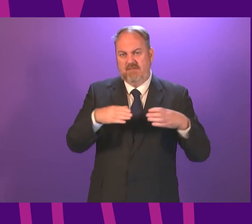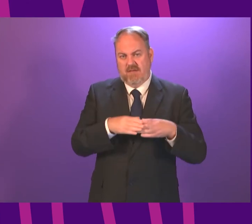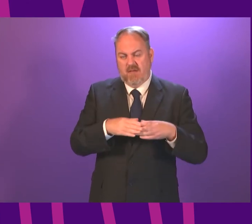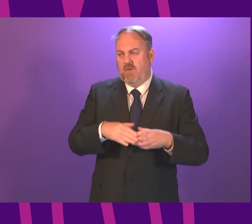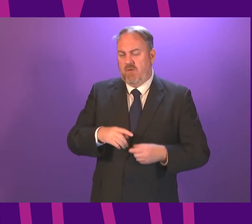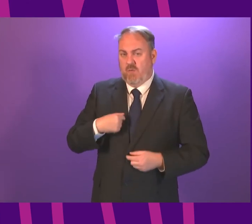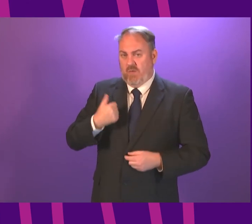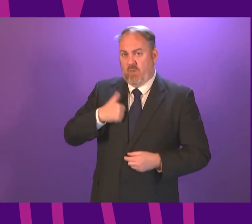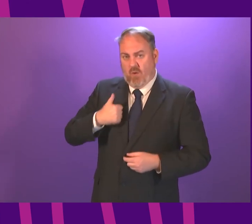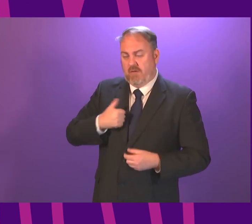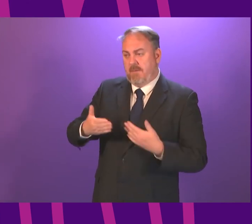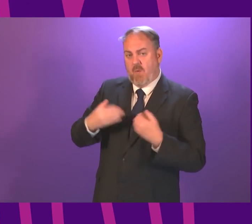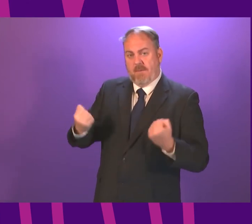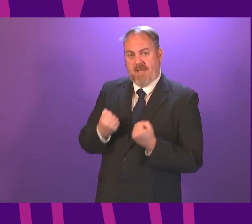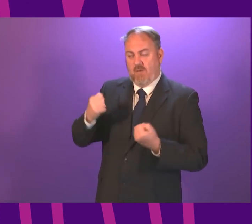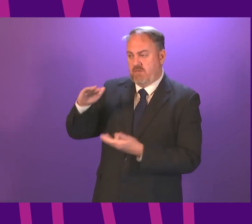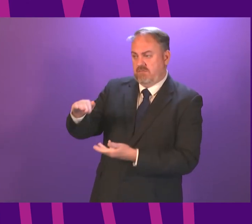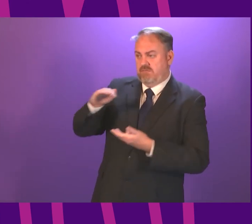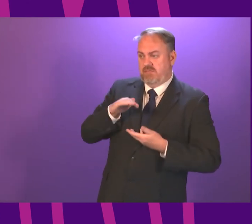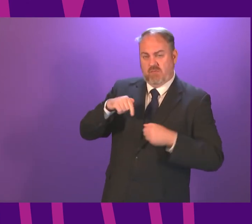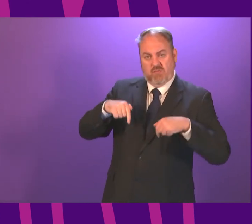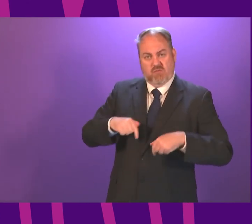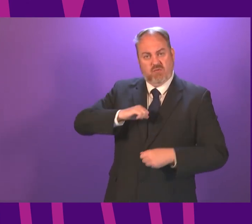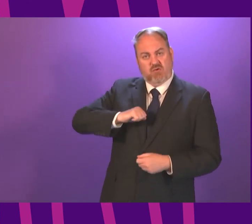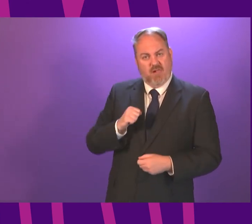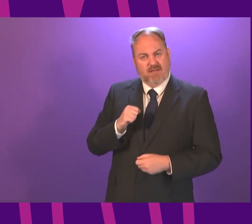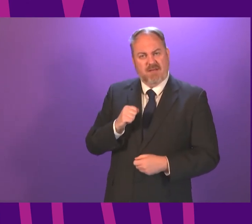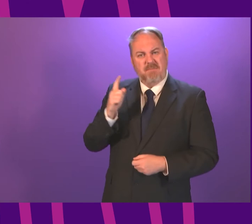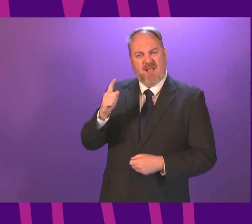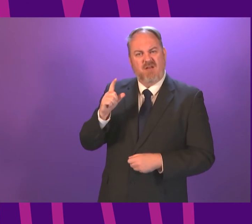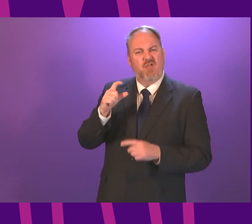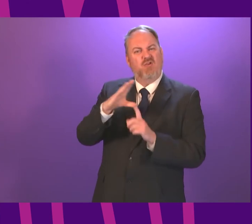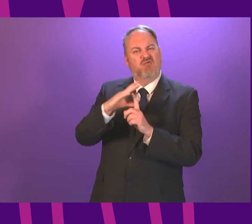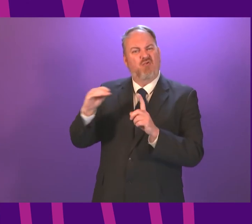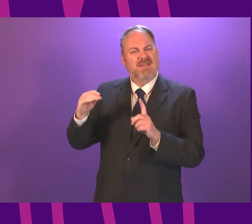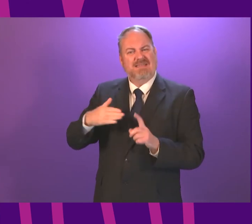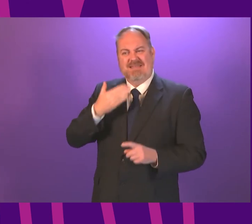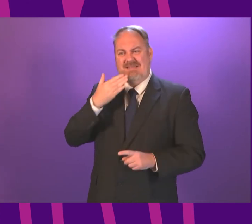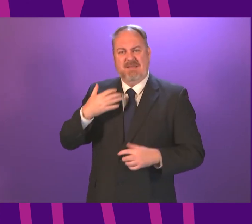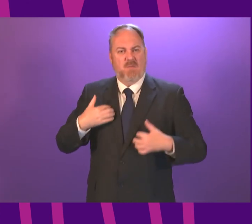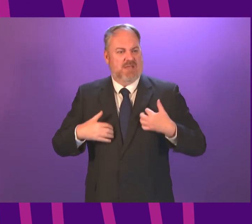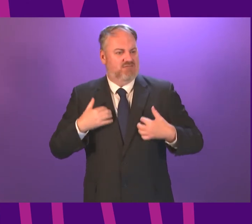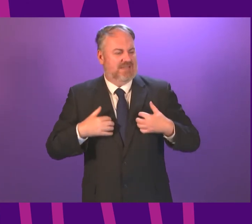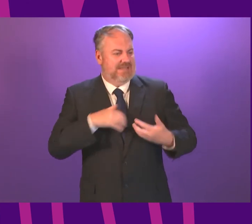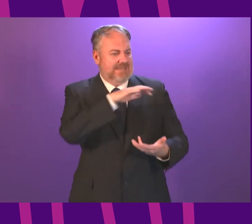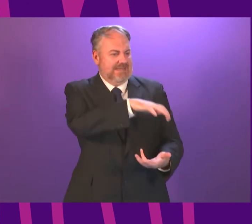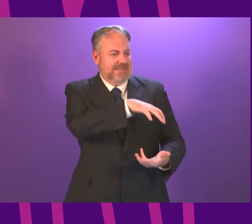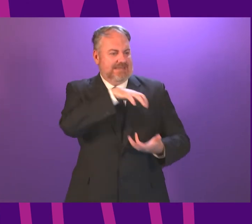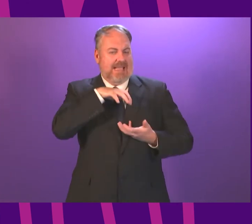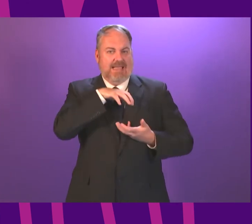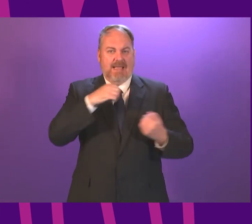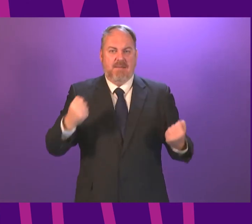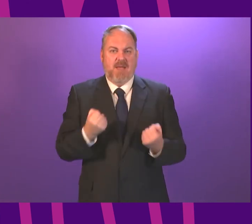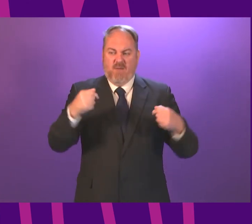haven't progressed, but then we have a UK Tory government that is more interested in taking powers away from this parliament, not bringing powers to